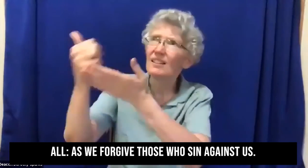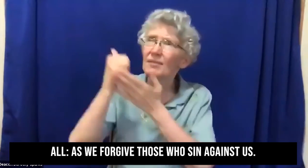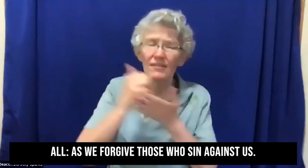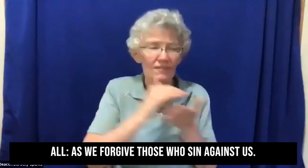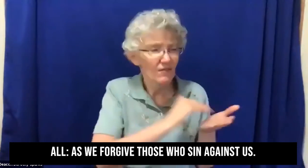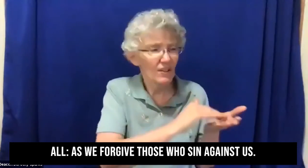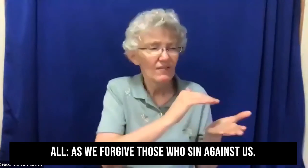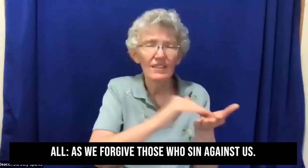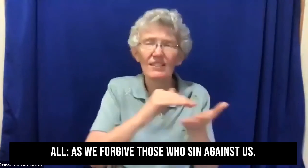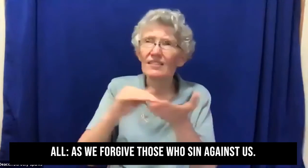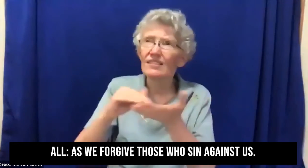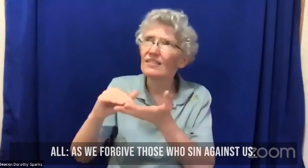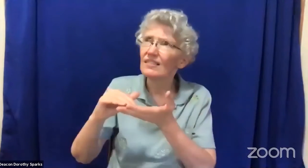is is is